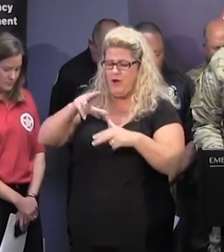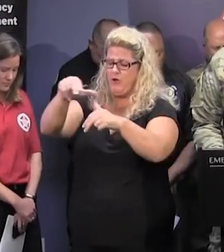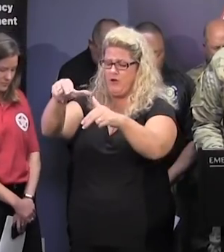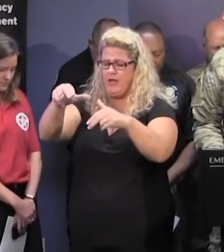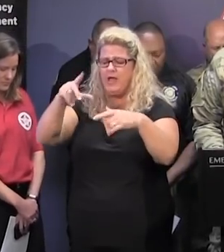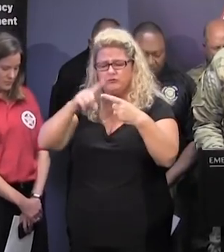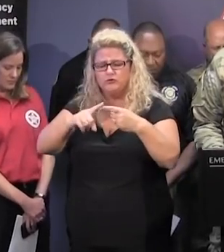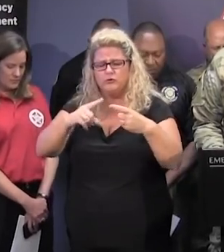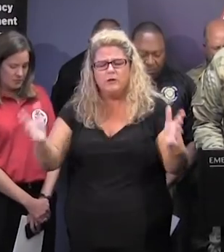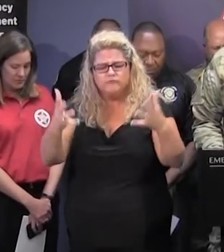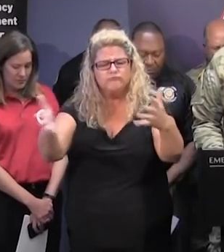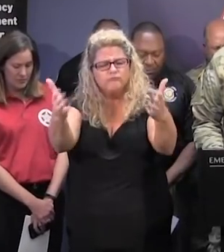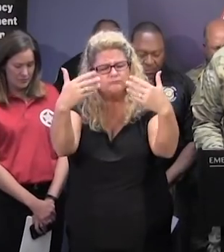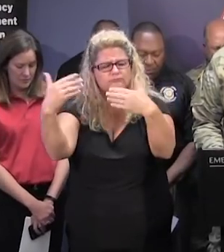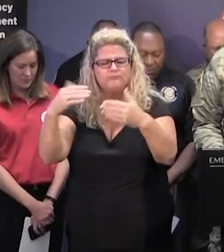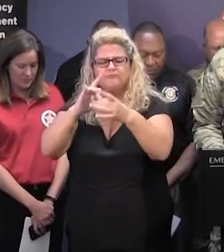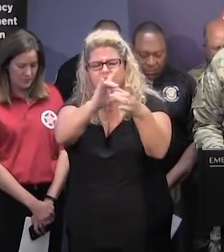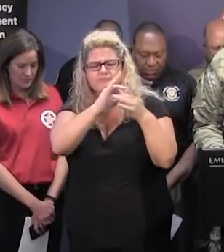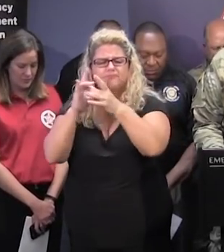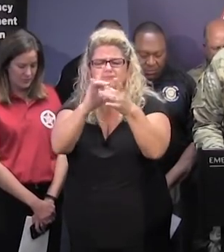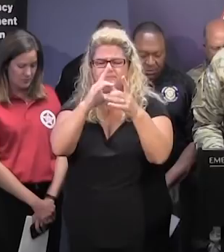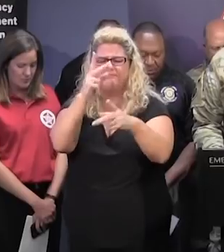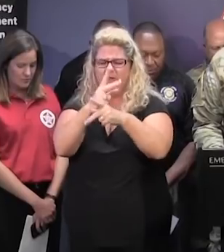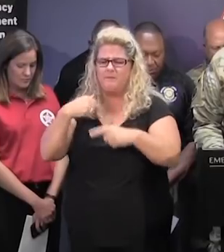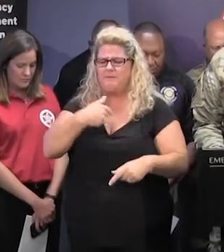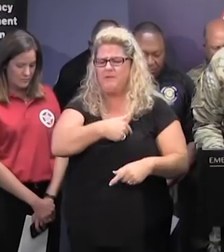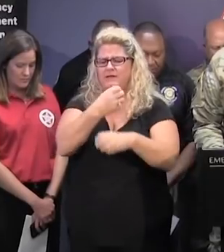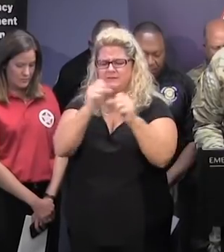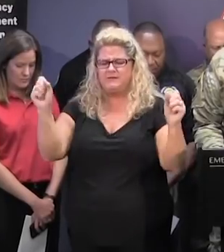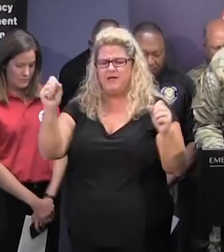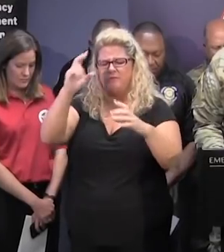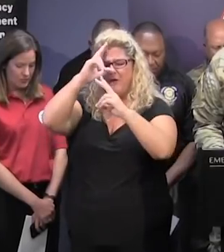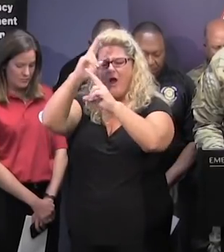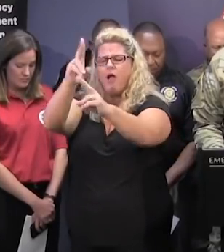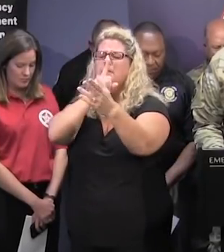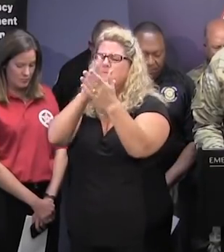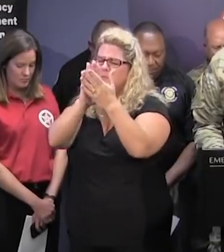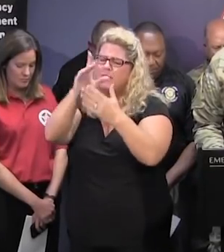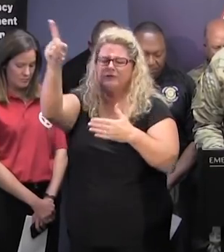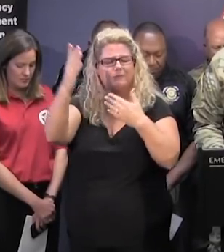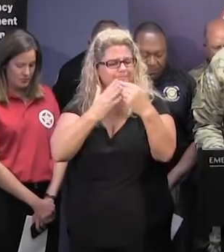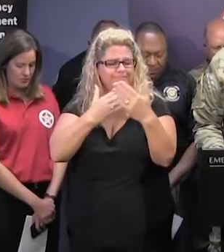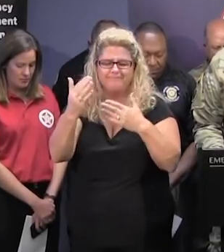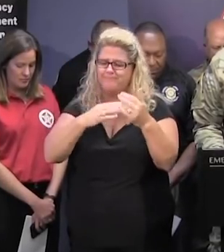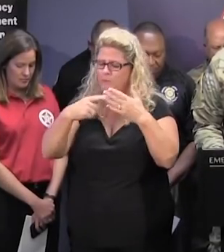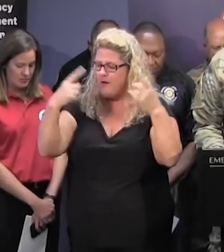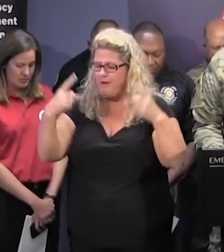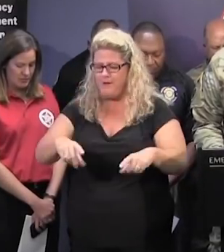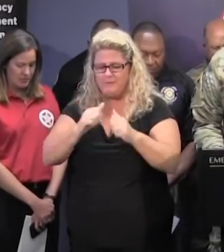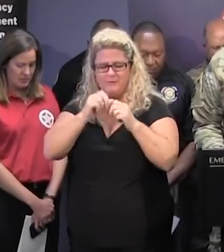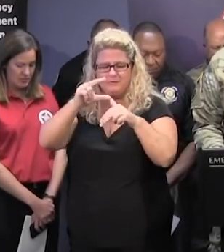rallying point for unity. Help keep us safe, O Lord. Help us to honor and praise you even in the midst of the storm.